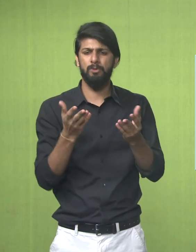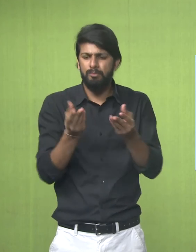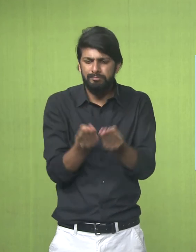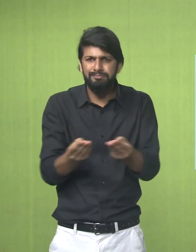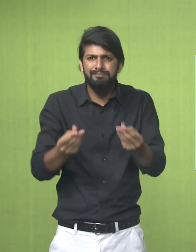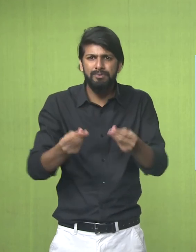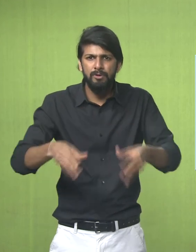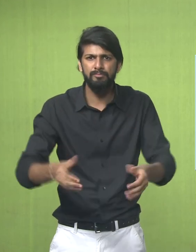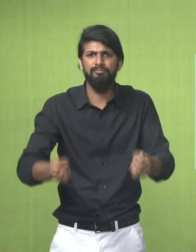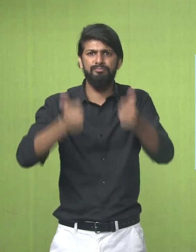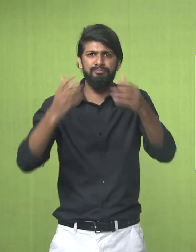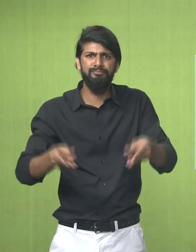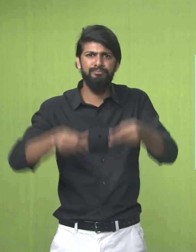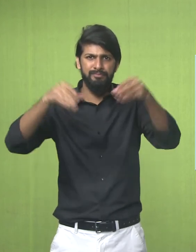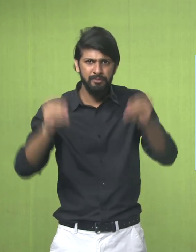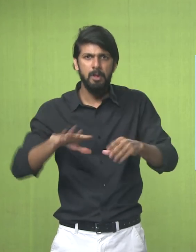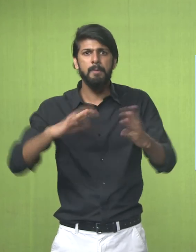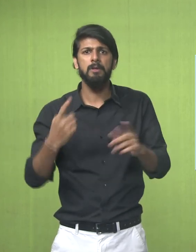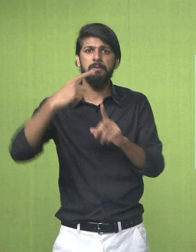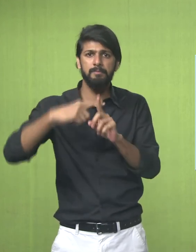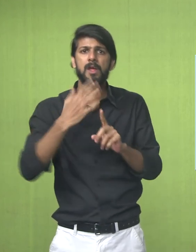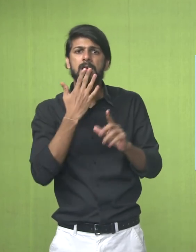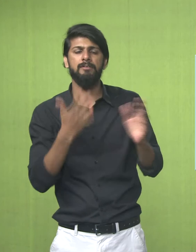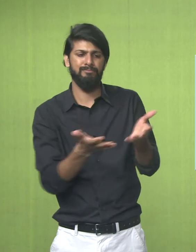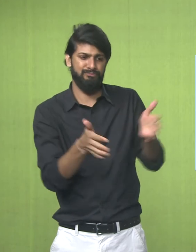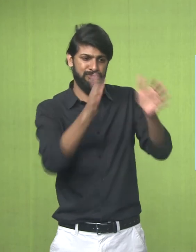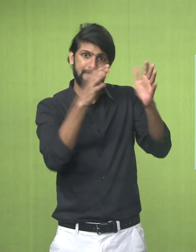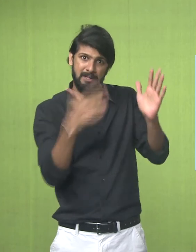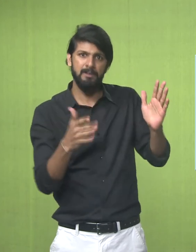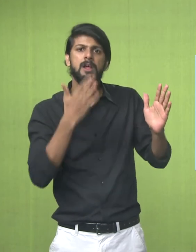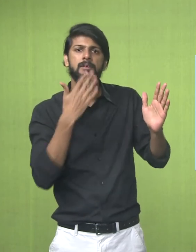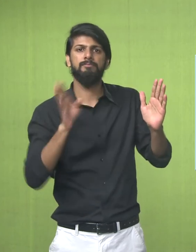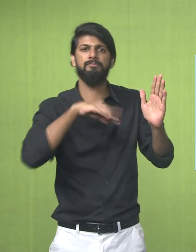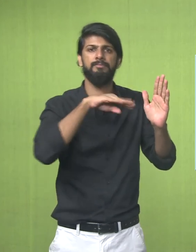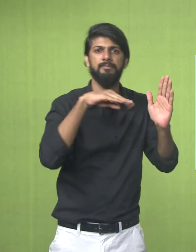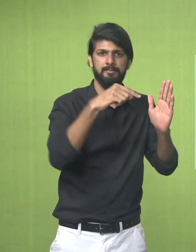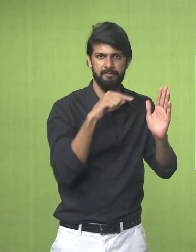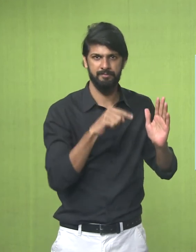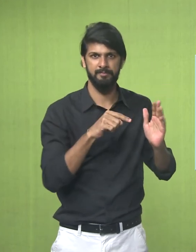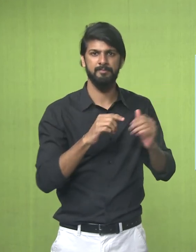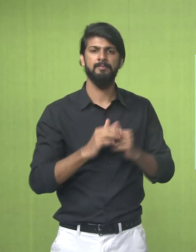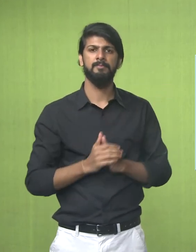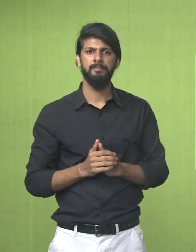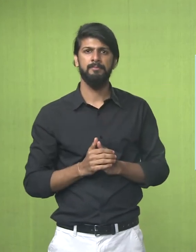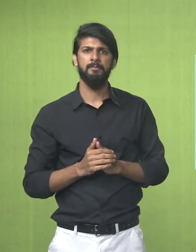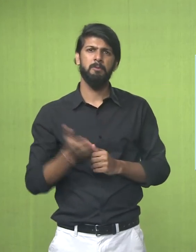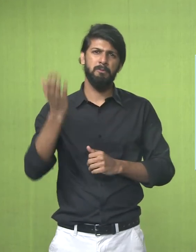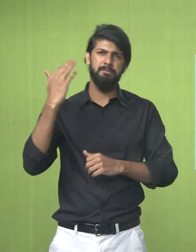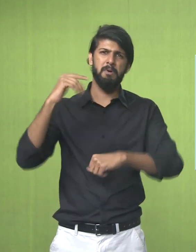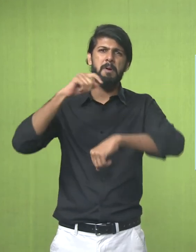The medium Is Clay Plus Mineral colours So after The pot Was